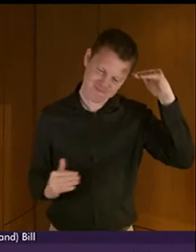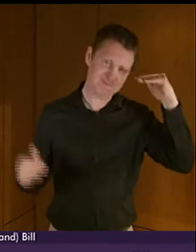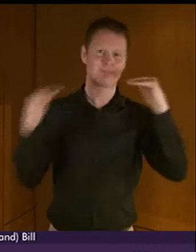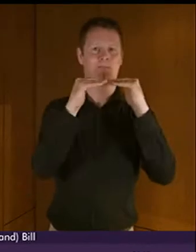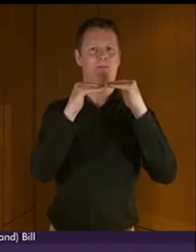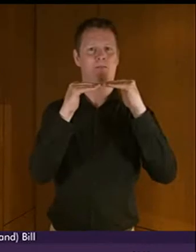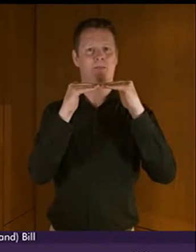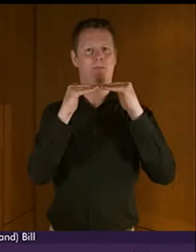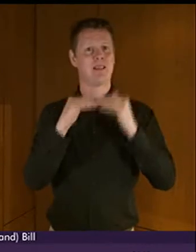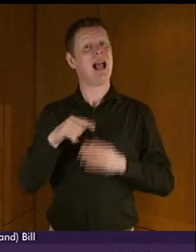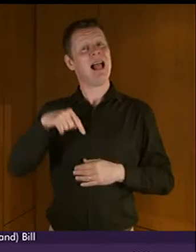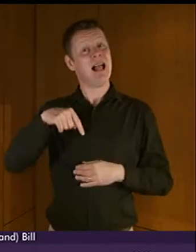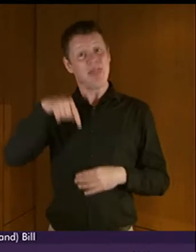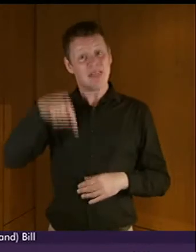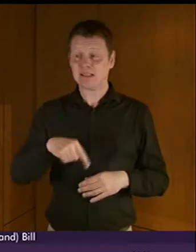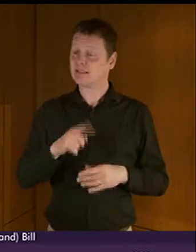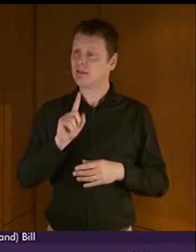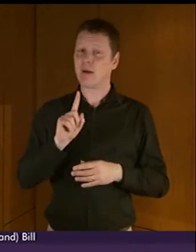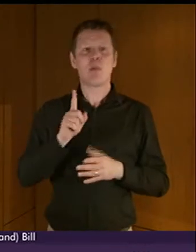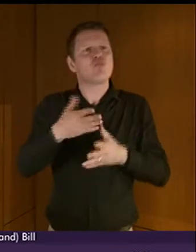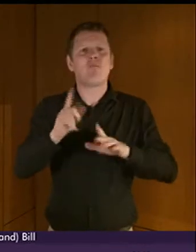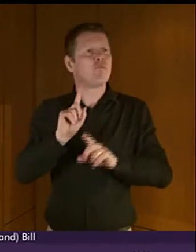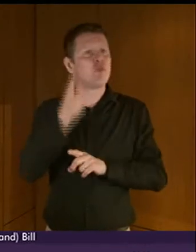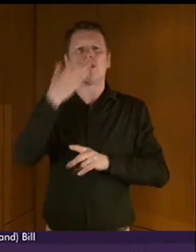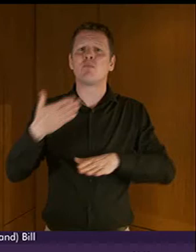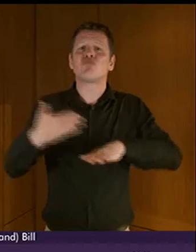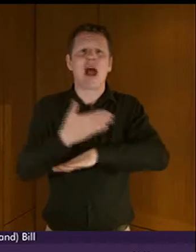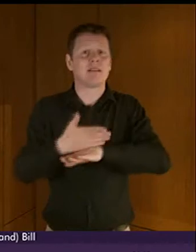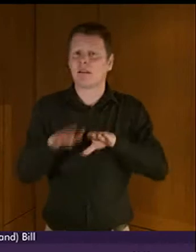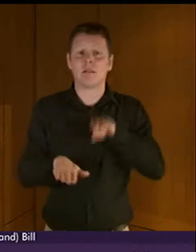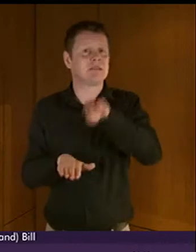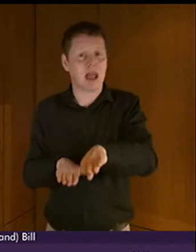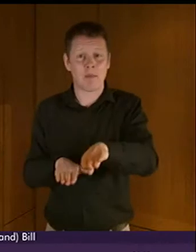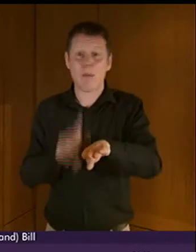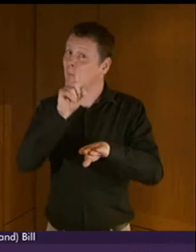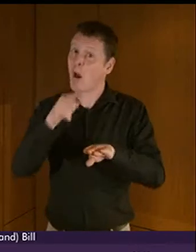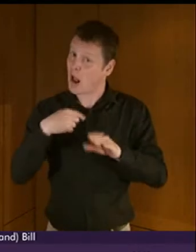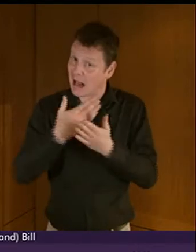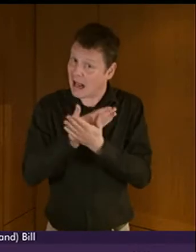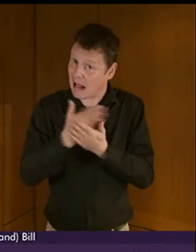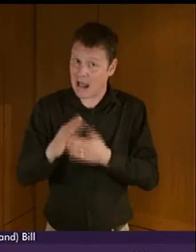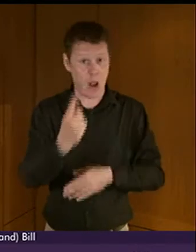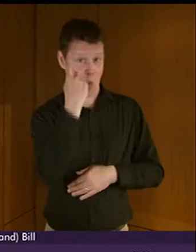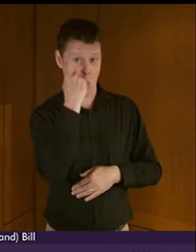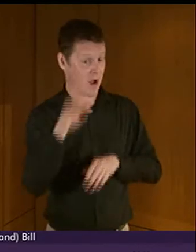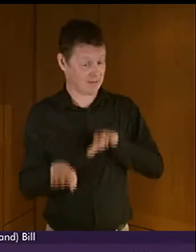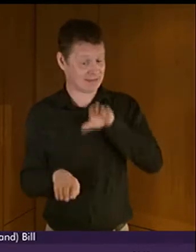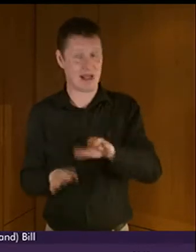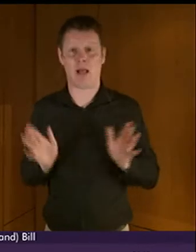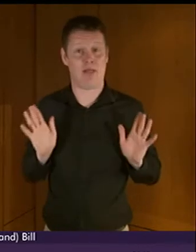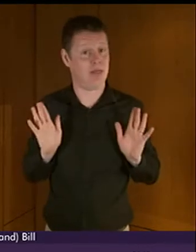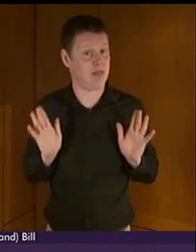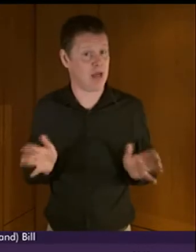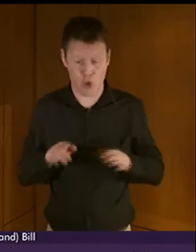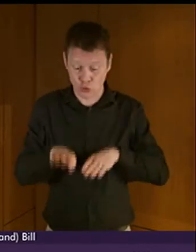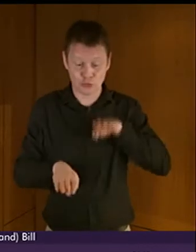this is the practical step at this stage. But I'm very clear it is no more than a step. And if anybody thinks this is